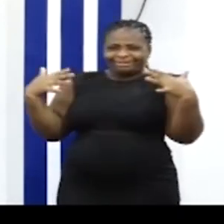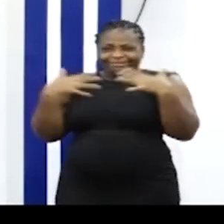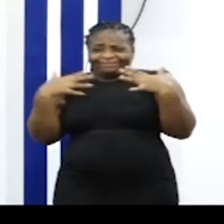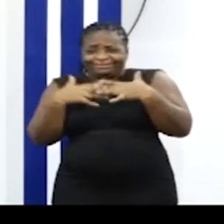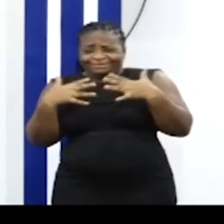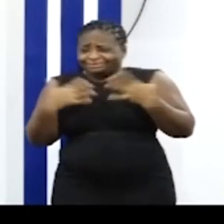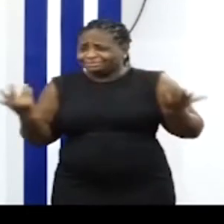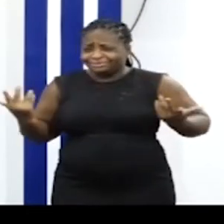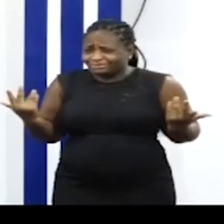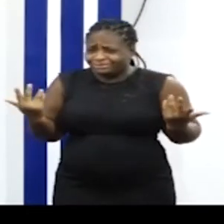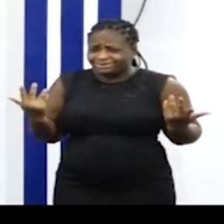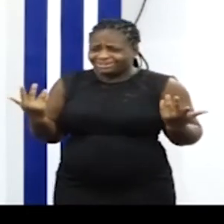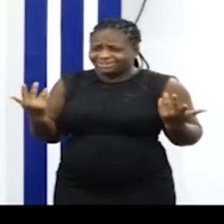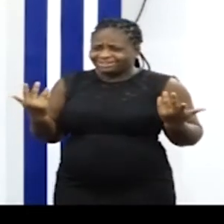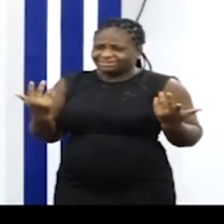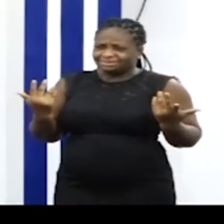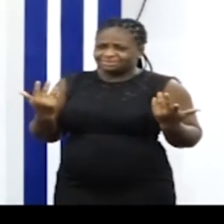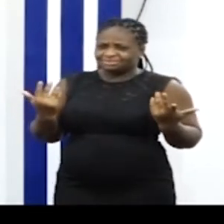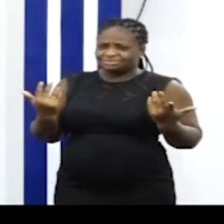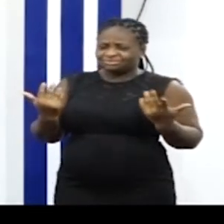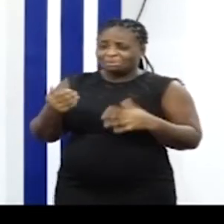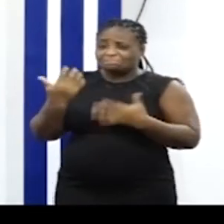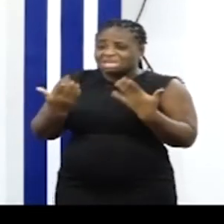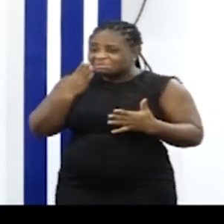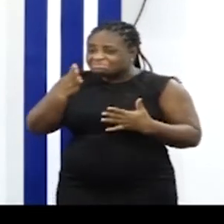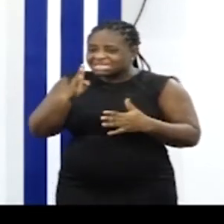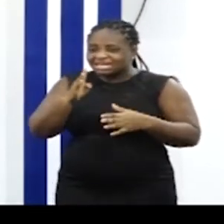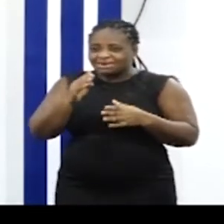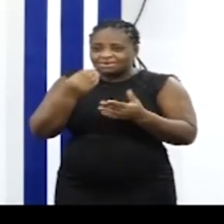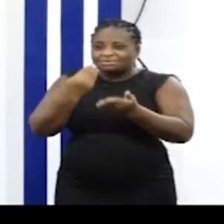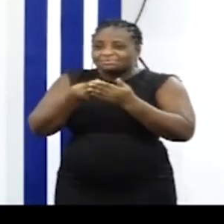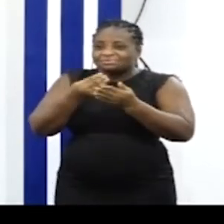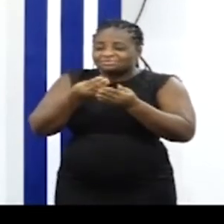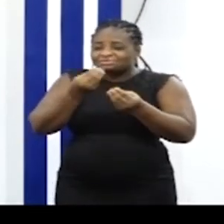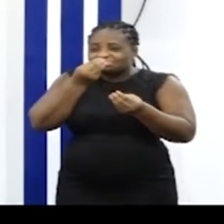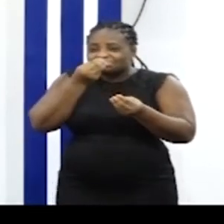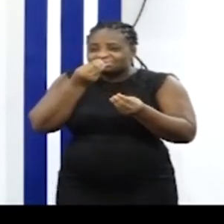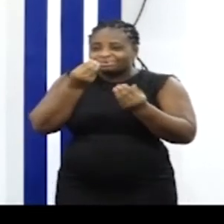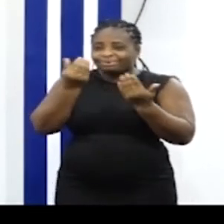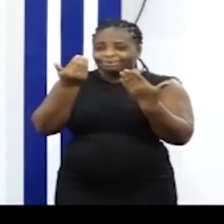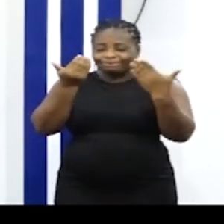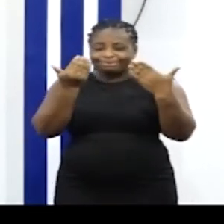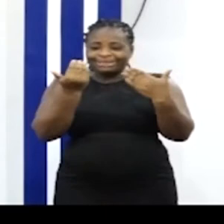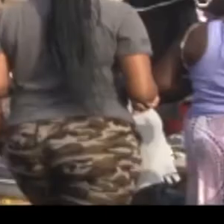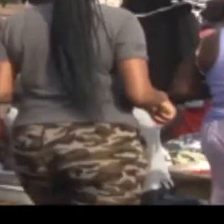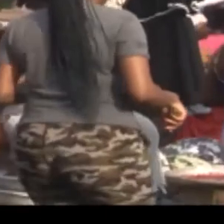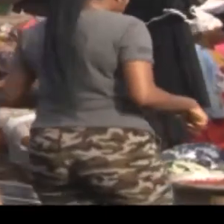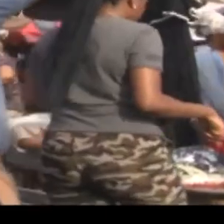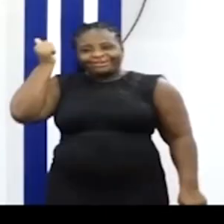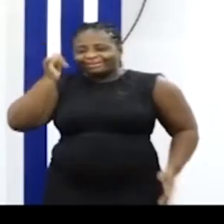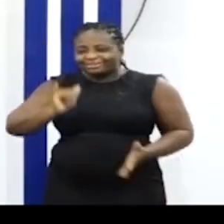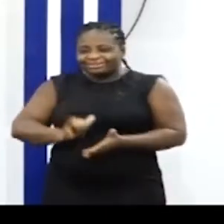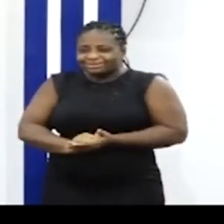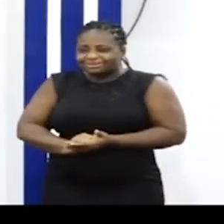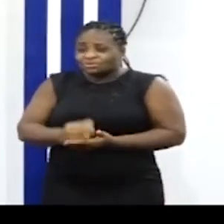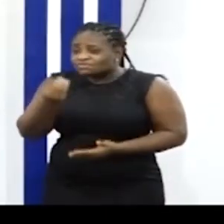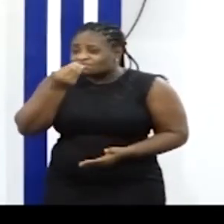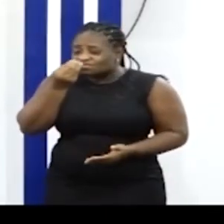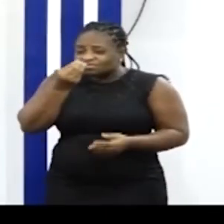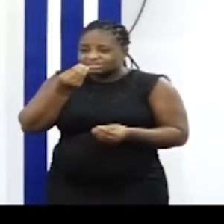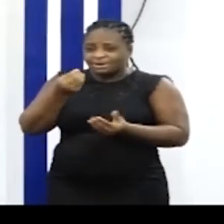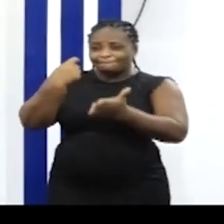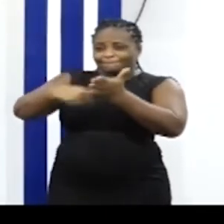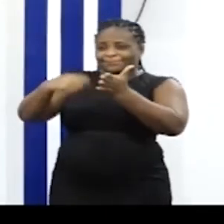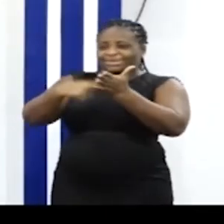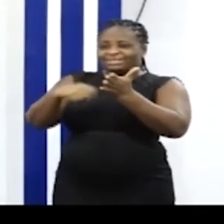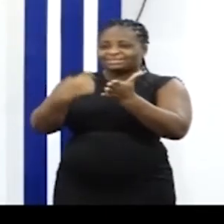of shortage is totally unnecessary. Food prices